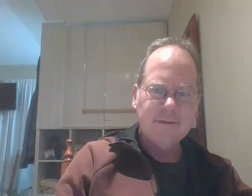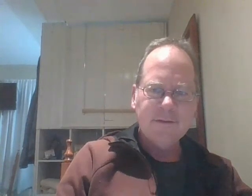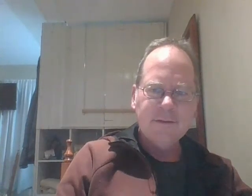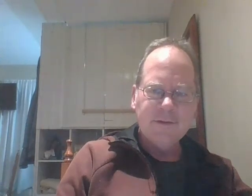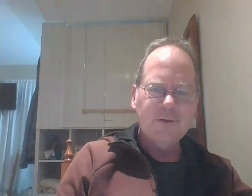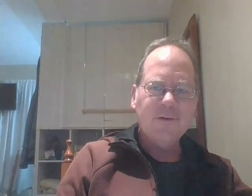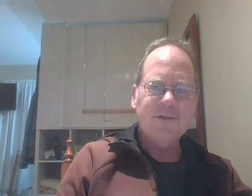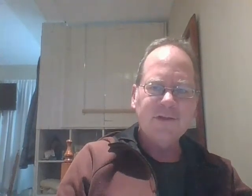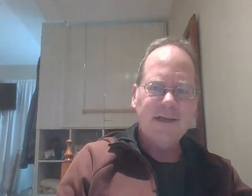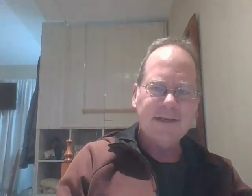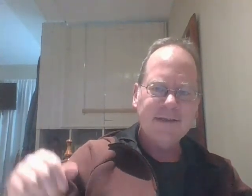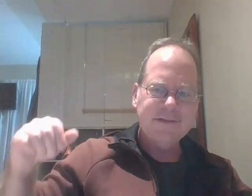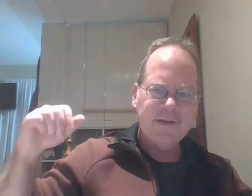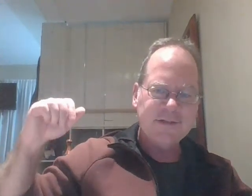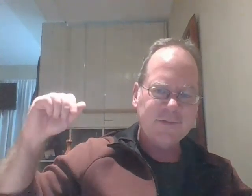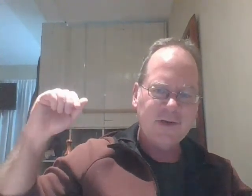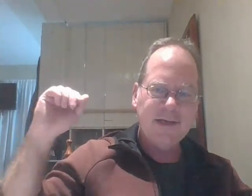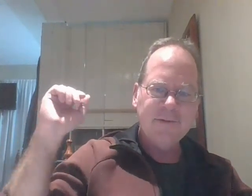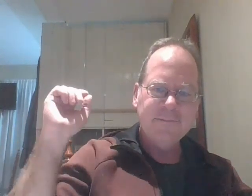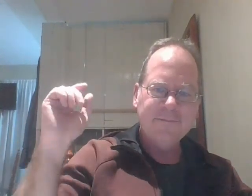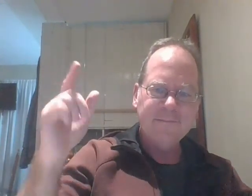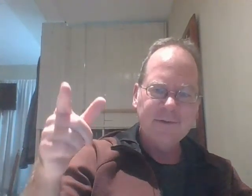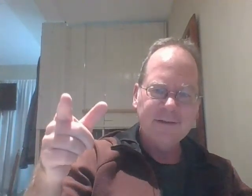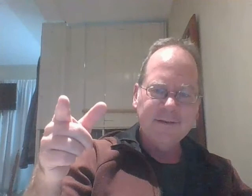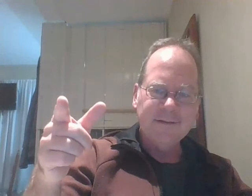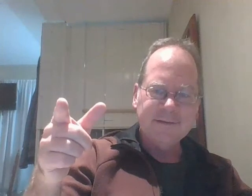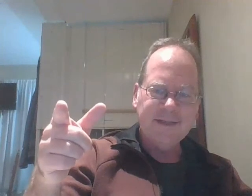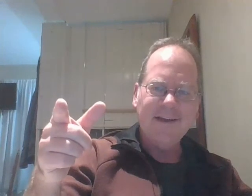you know the drill like share subscribe stay awesome